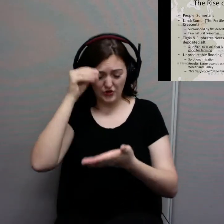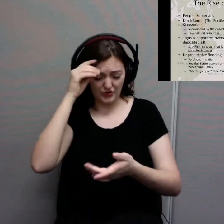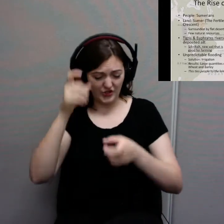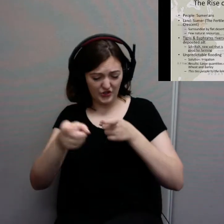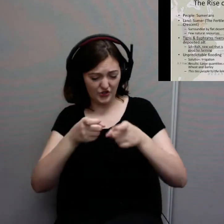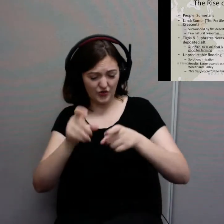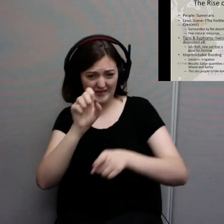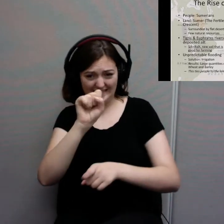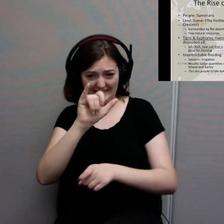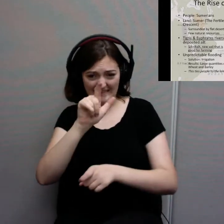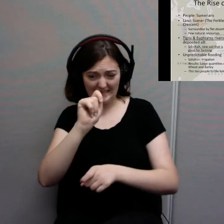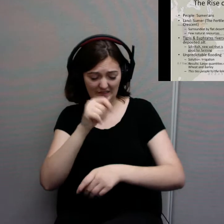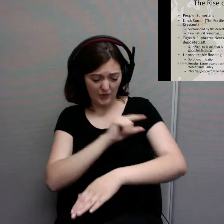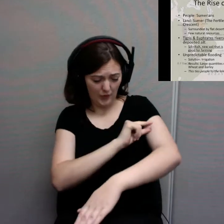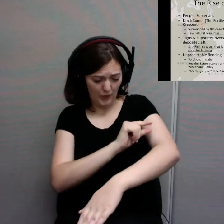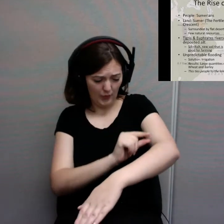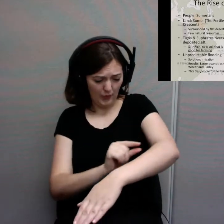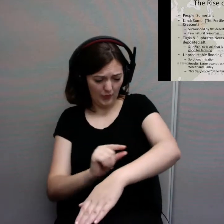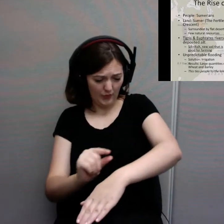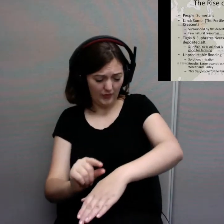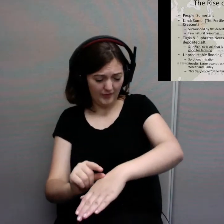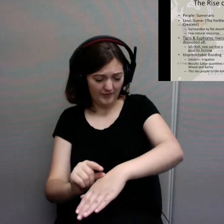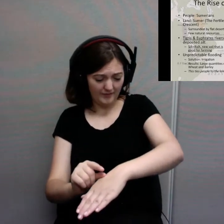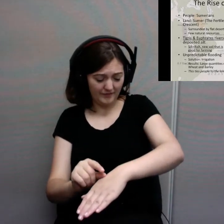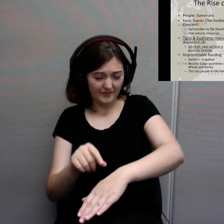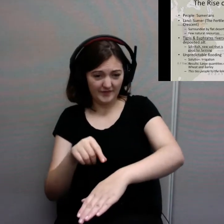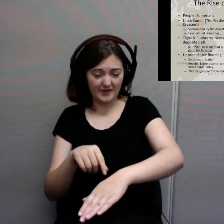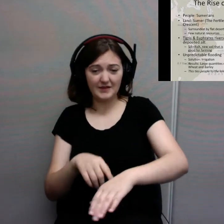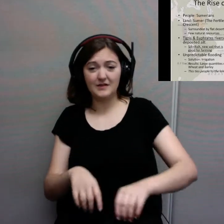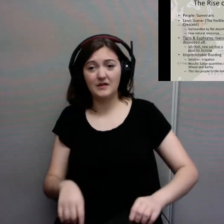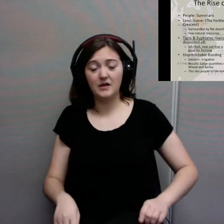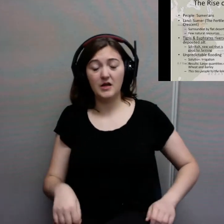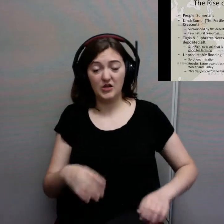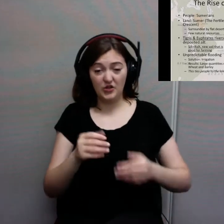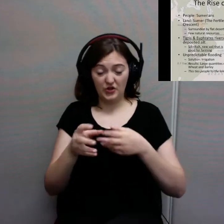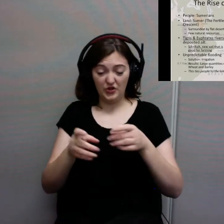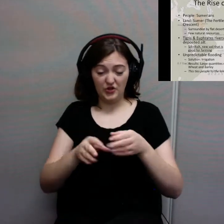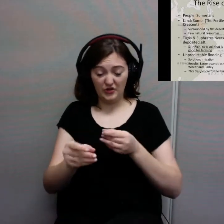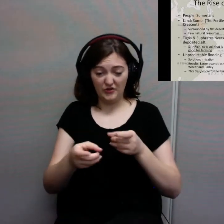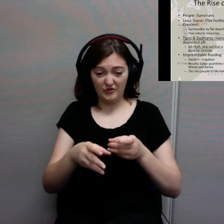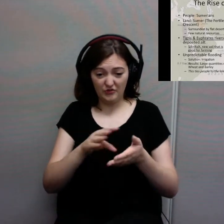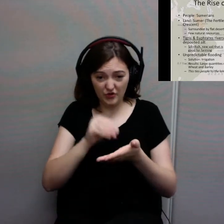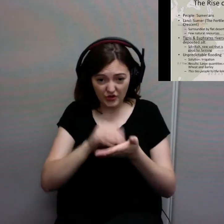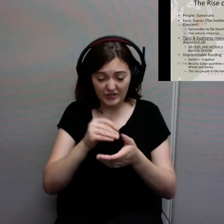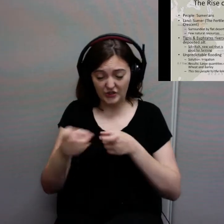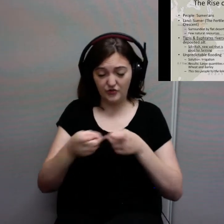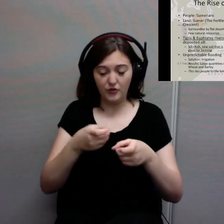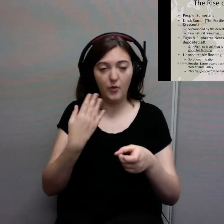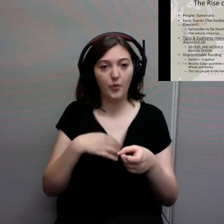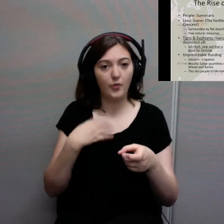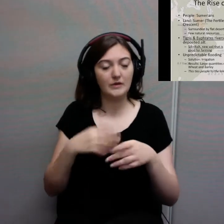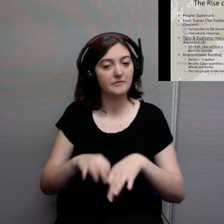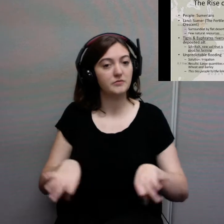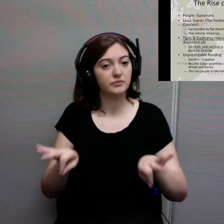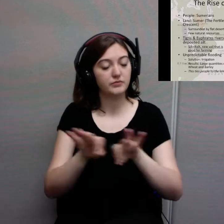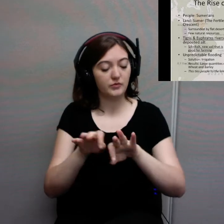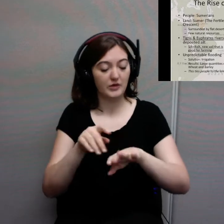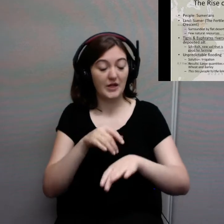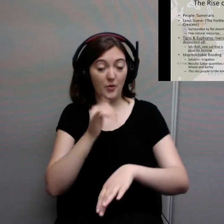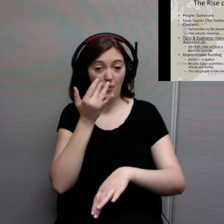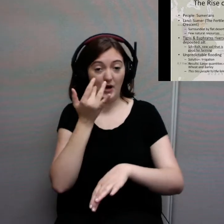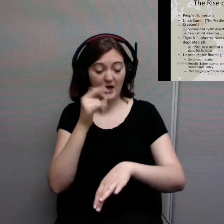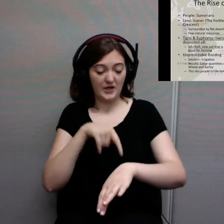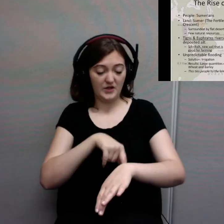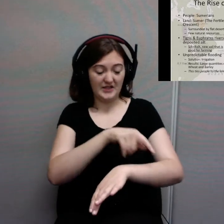unpredictable with flooding and depositing this new silt. And so it's very difficult to farm until you can use